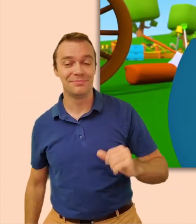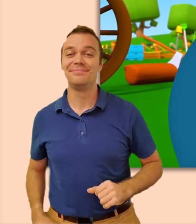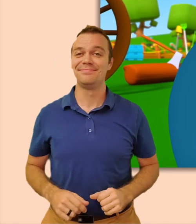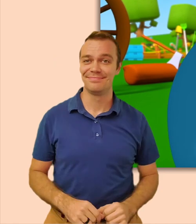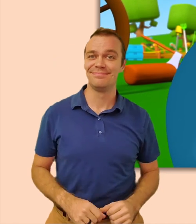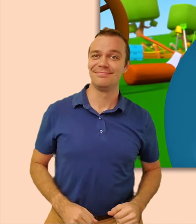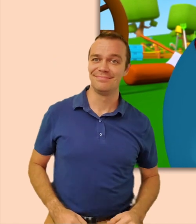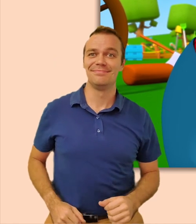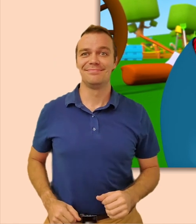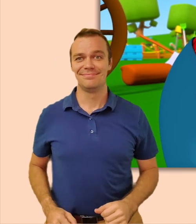-E-I-O